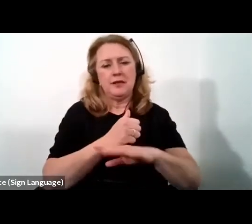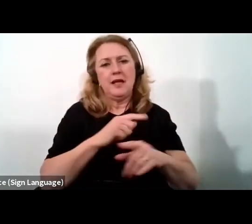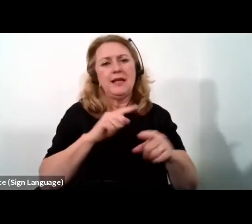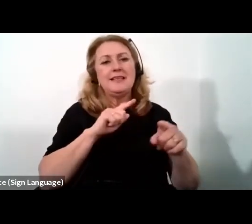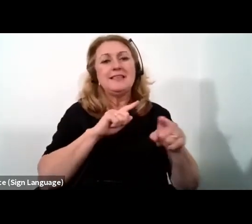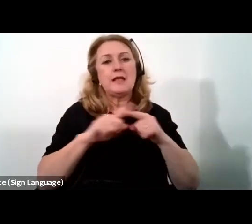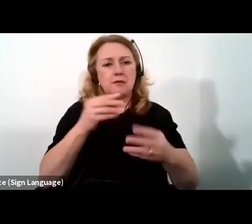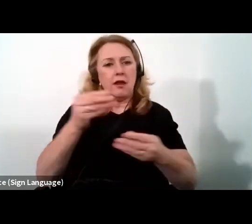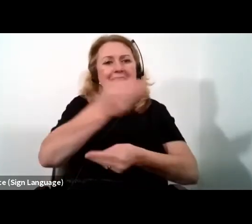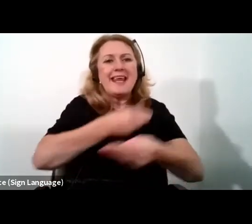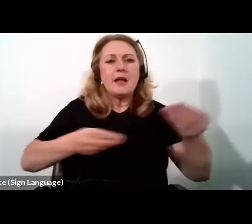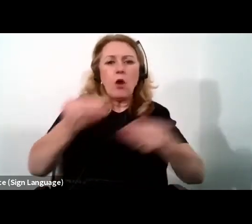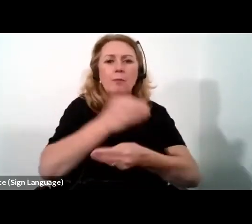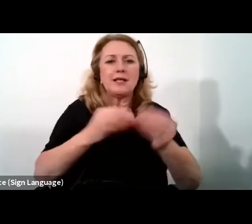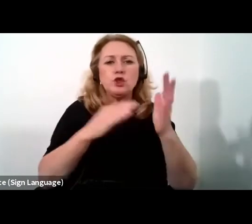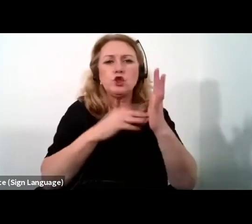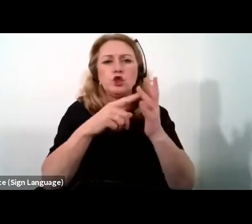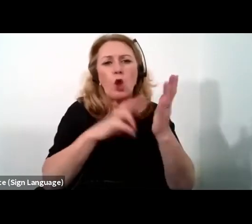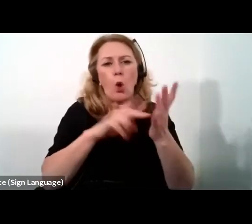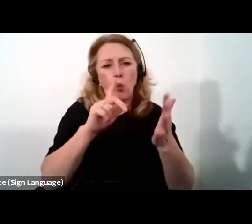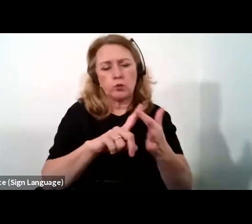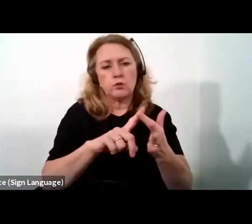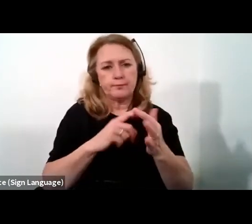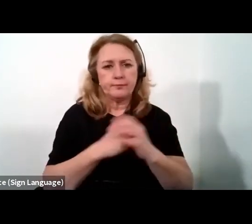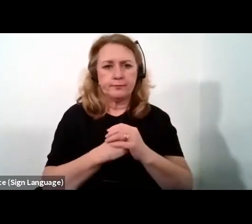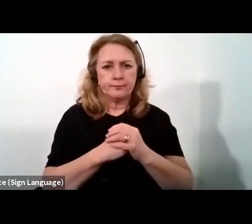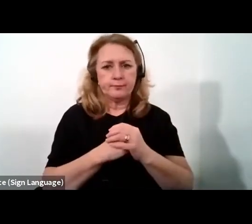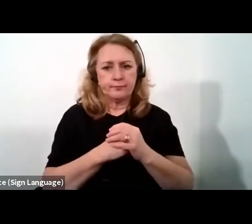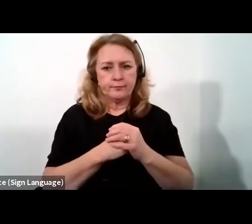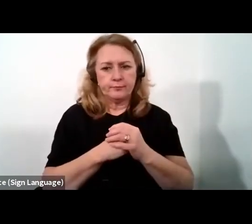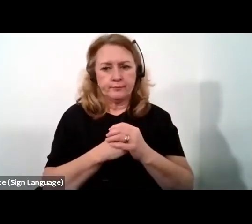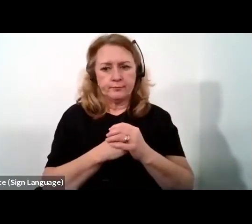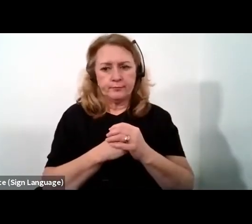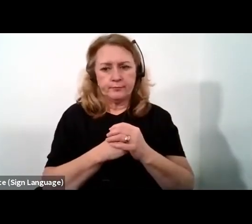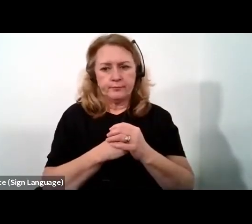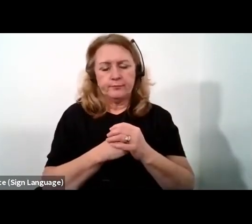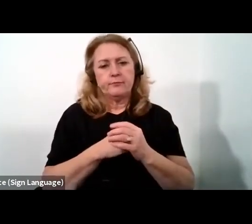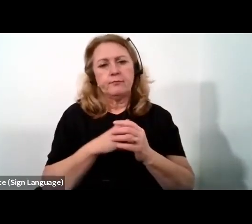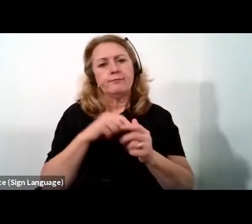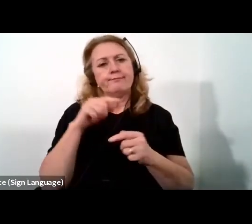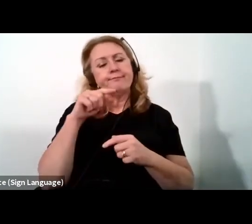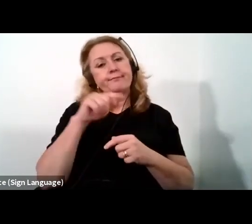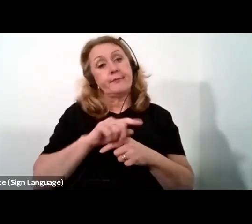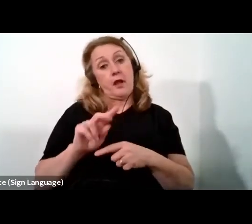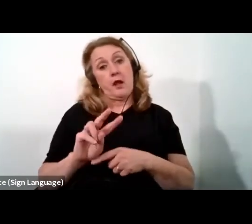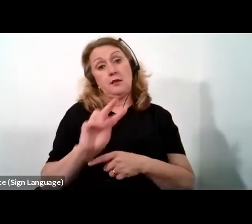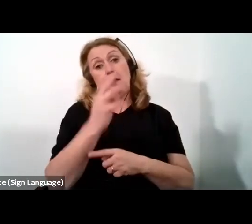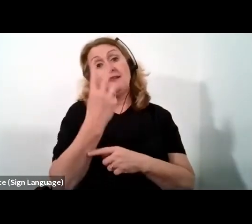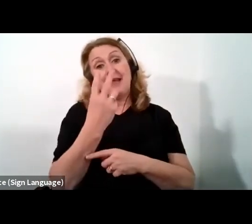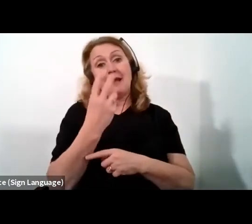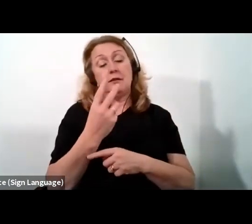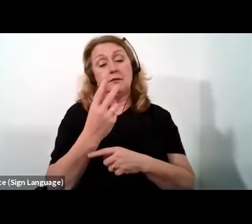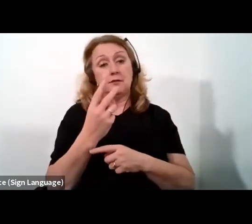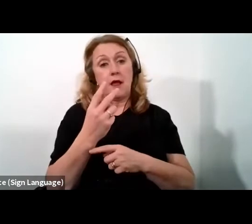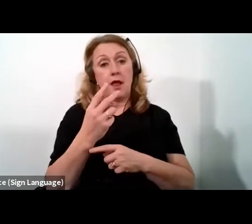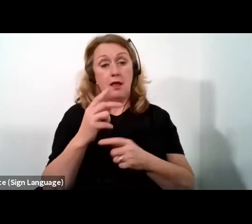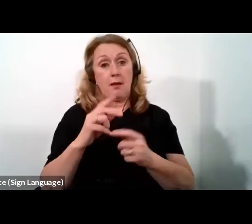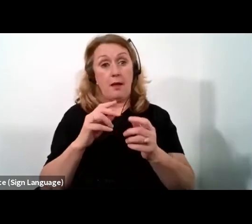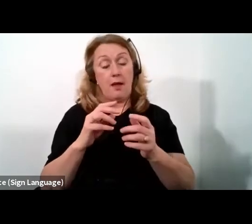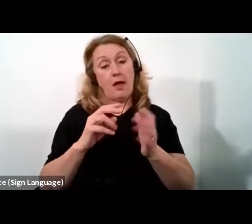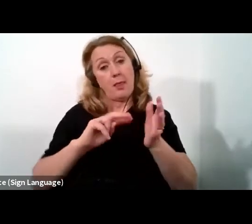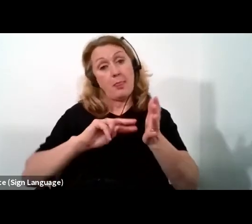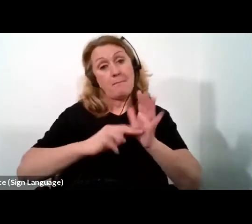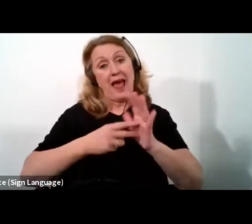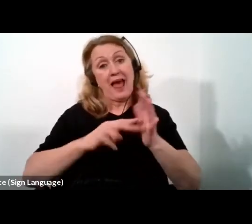economic zone for priority subsectors. Under the second pillar of its fifth strategic plan, the